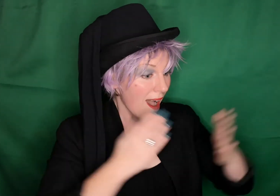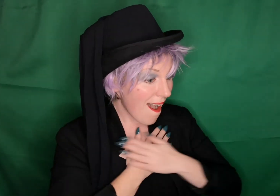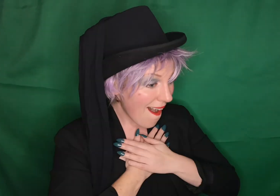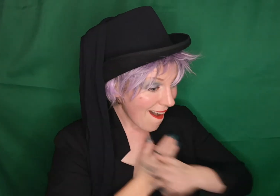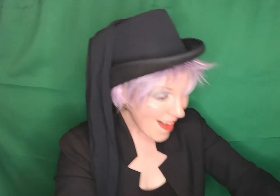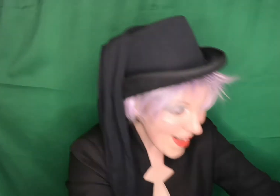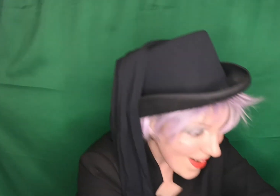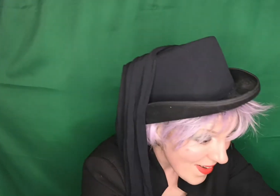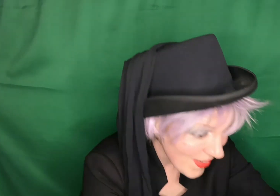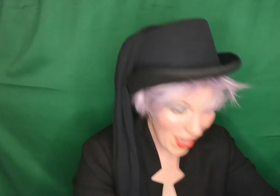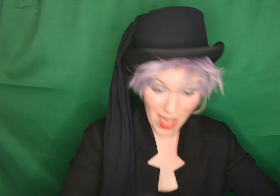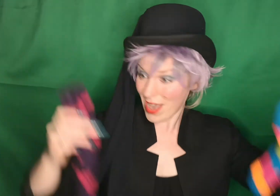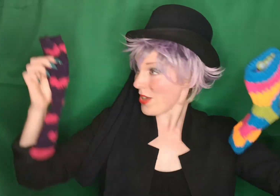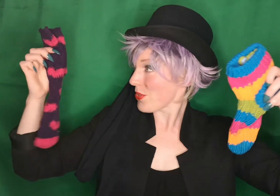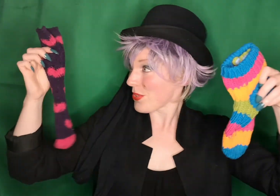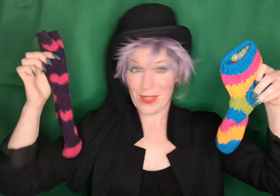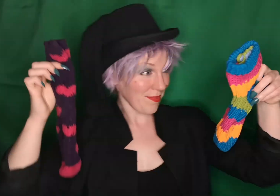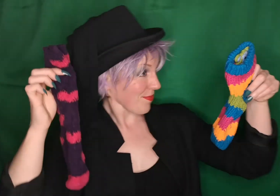Miss Dorp was dressed as a queen.